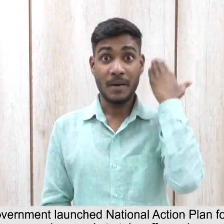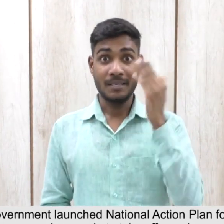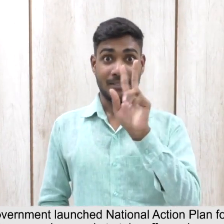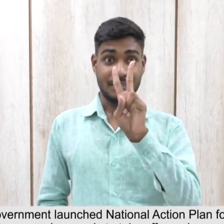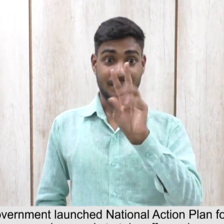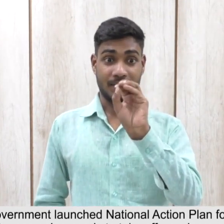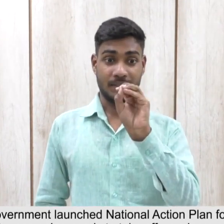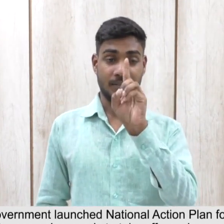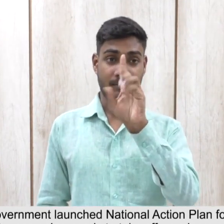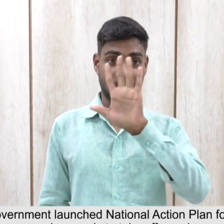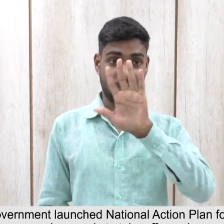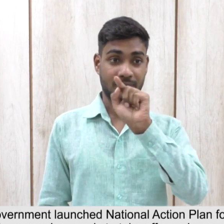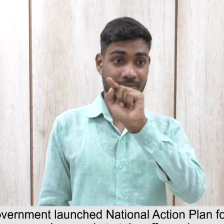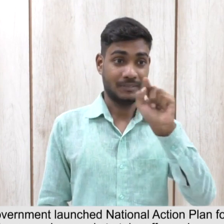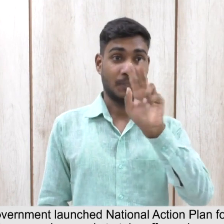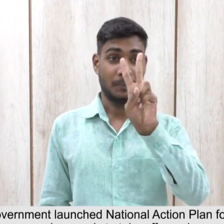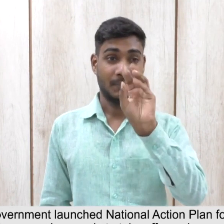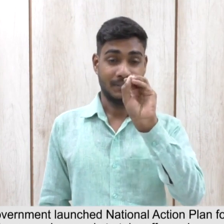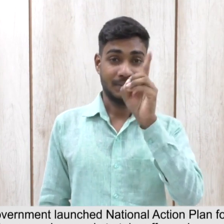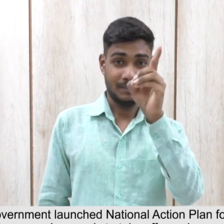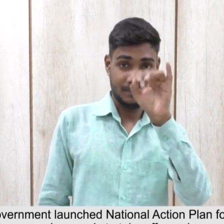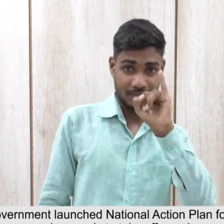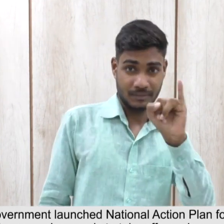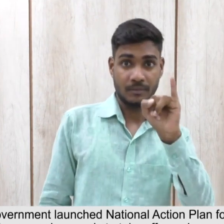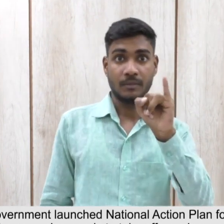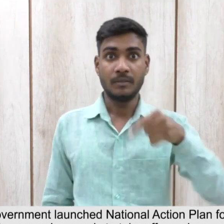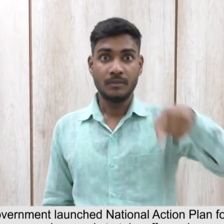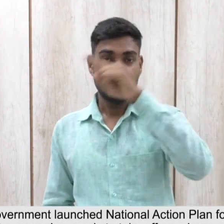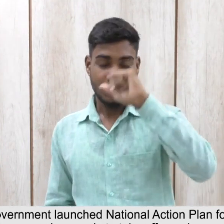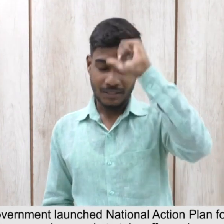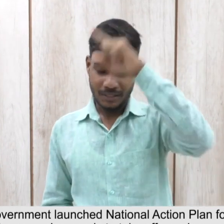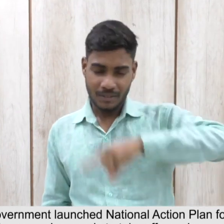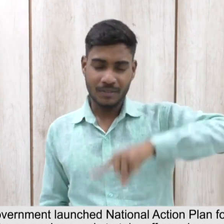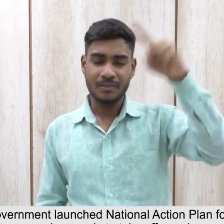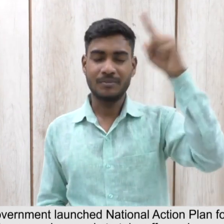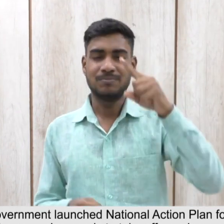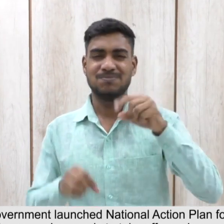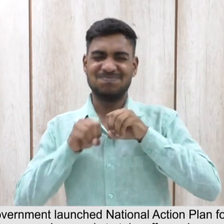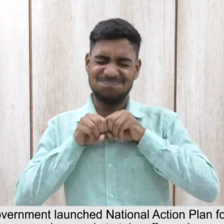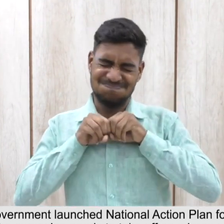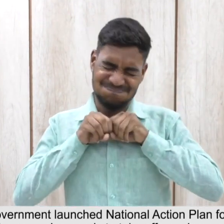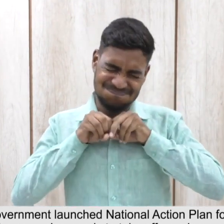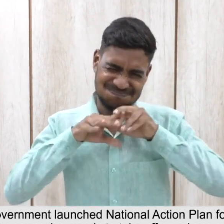2015-16, the campaign needs to take off on a larger scale.